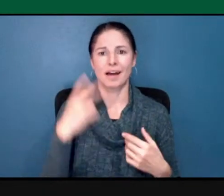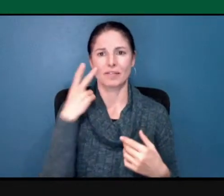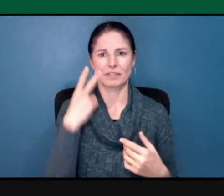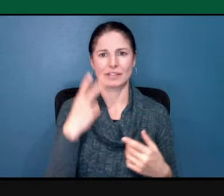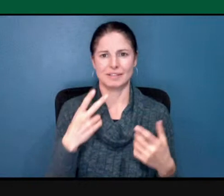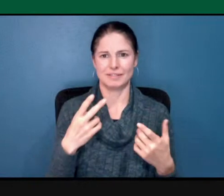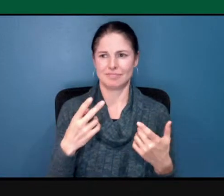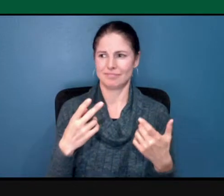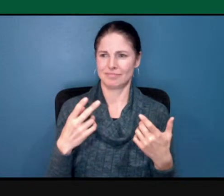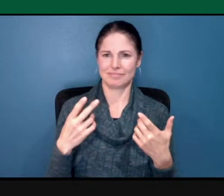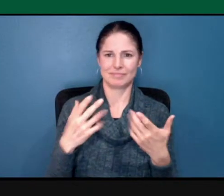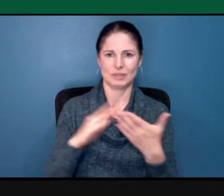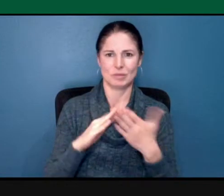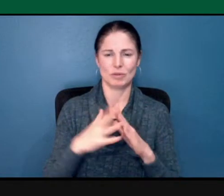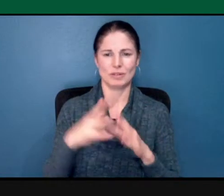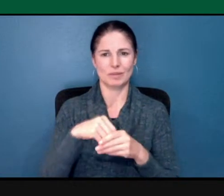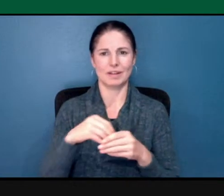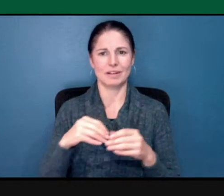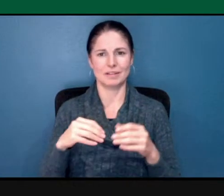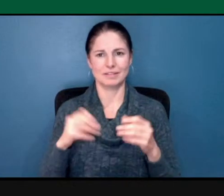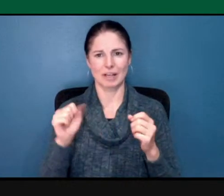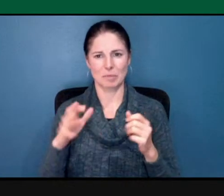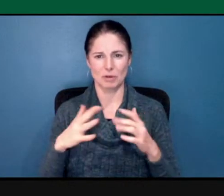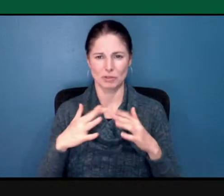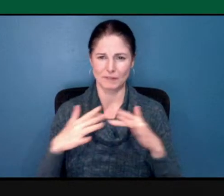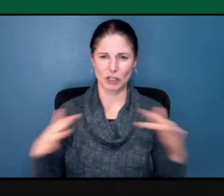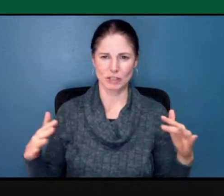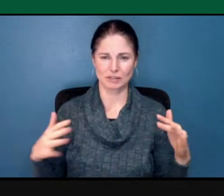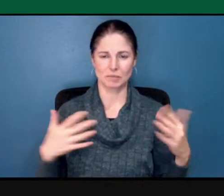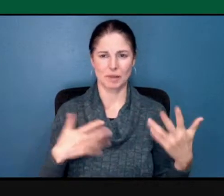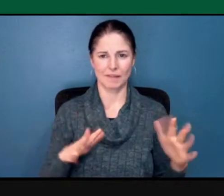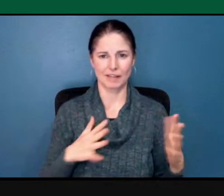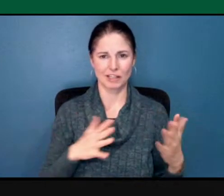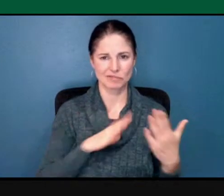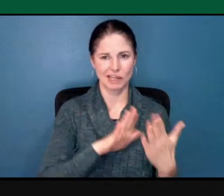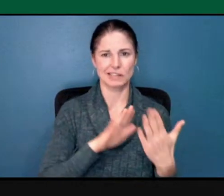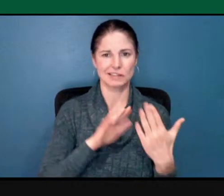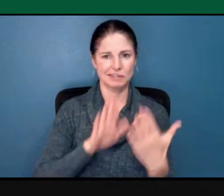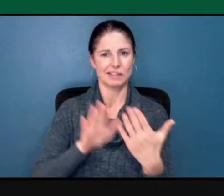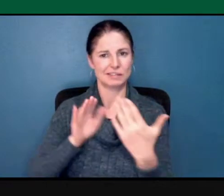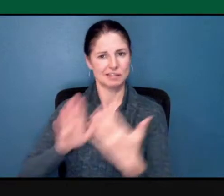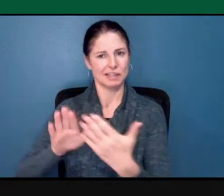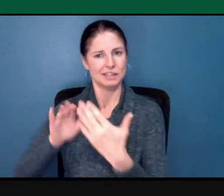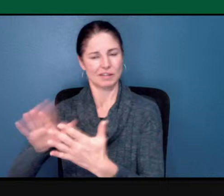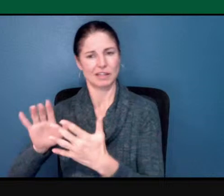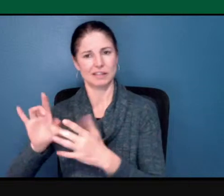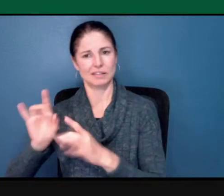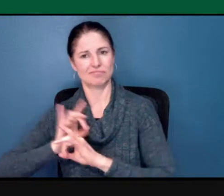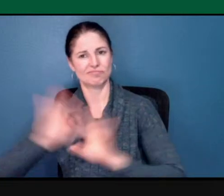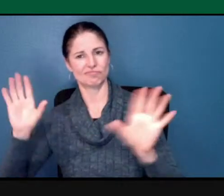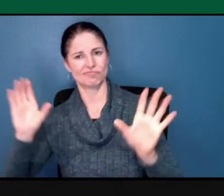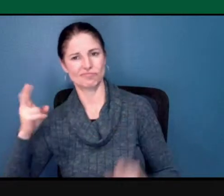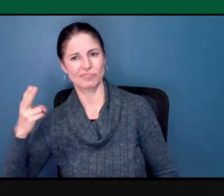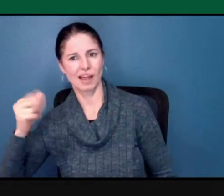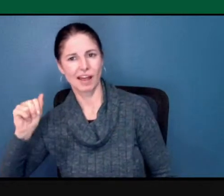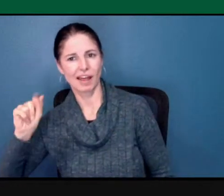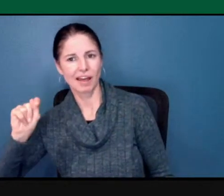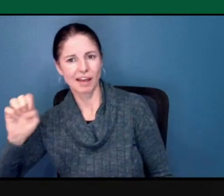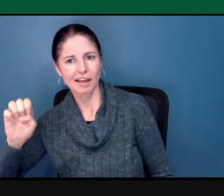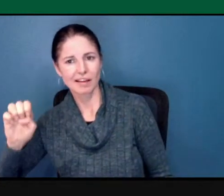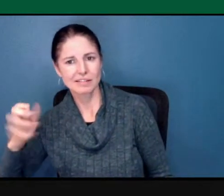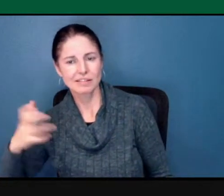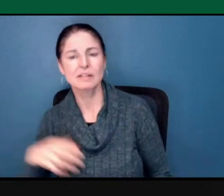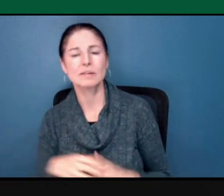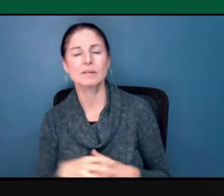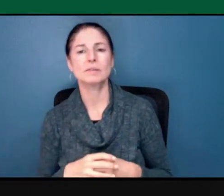being subject to discrimination and hate, is that the most important thing we can